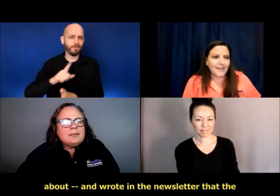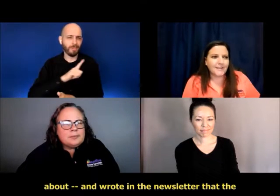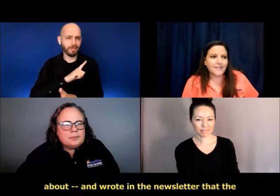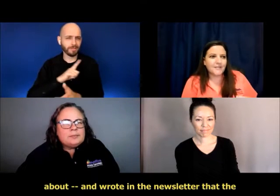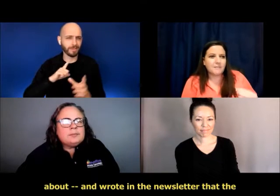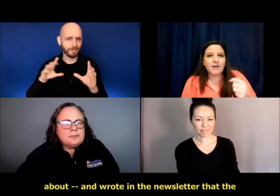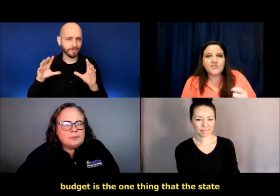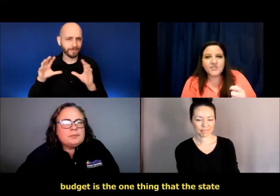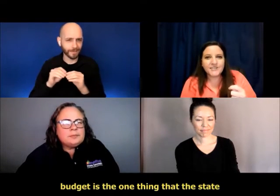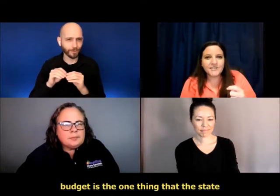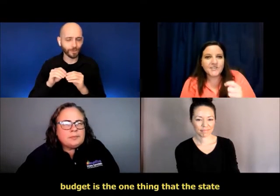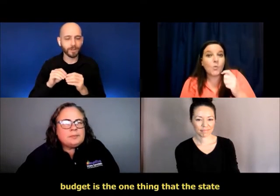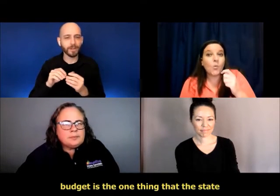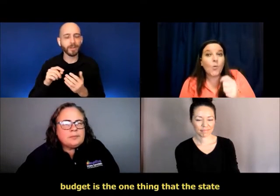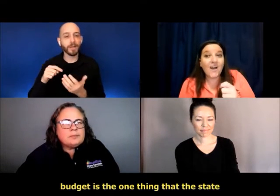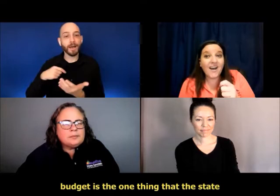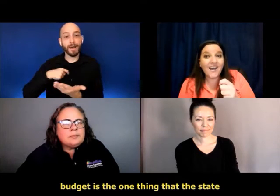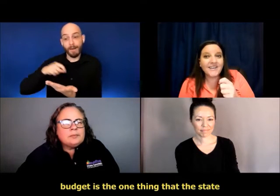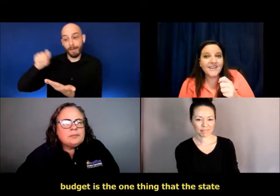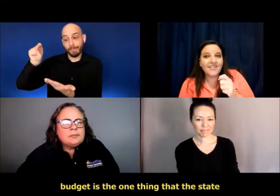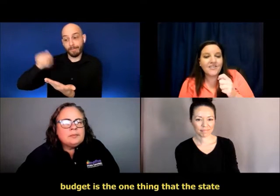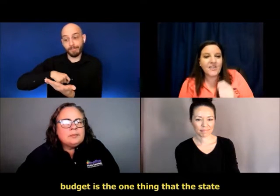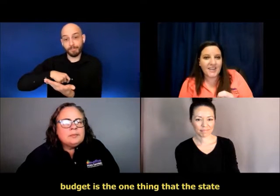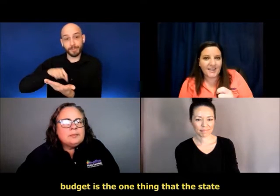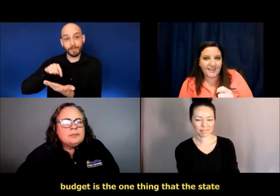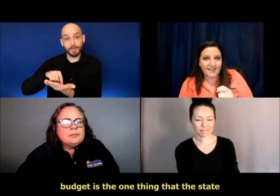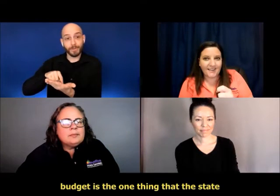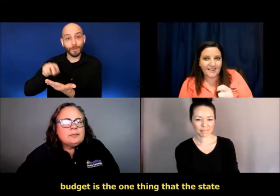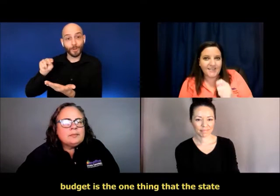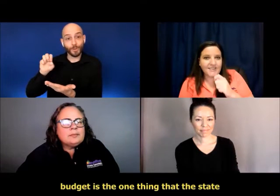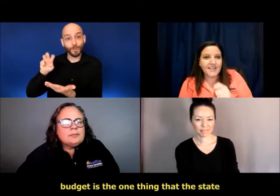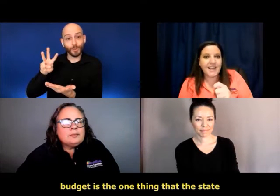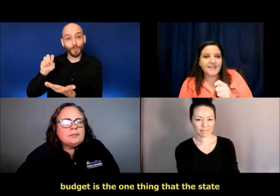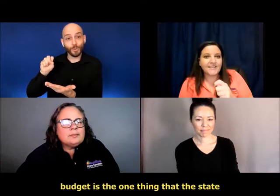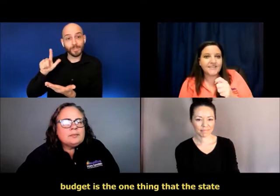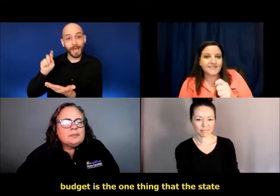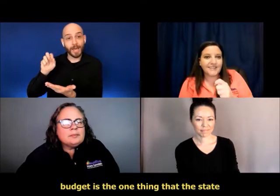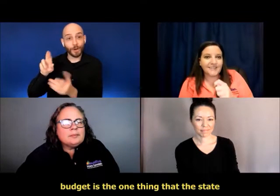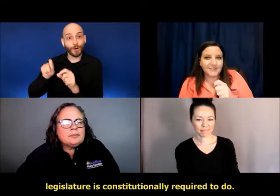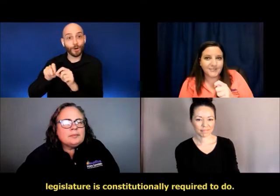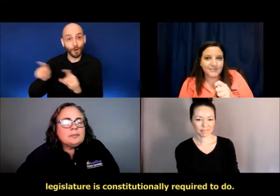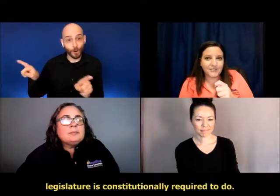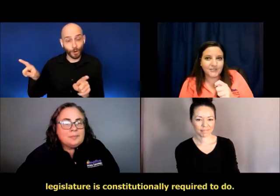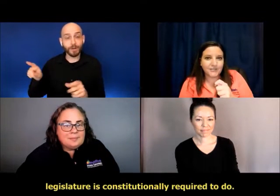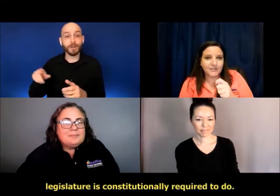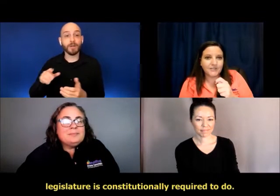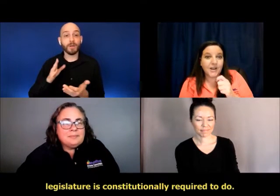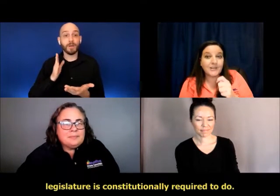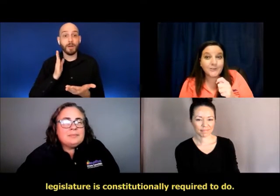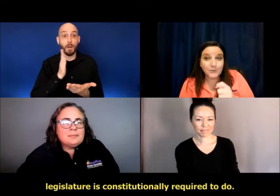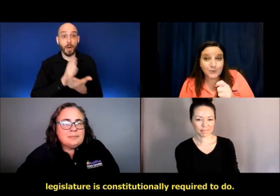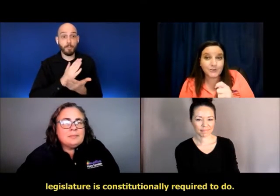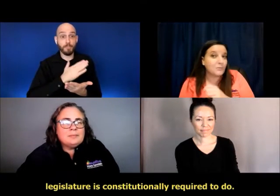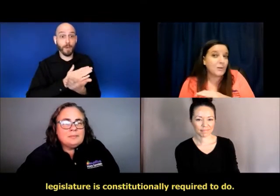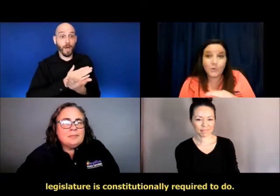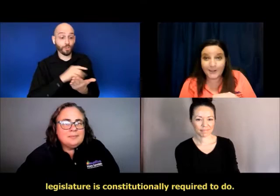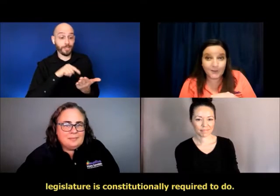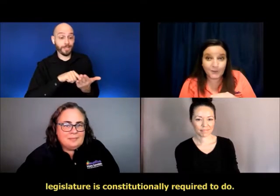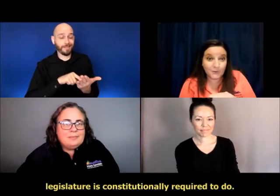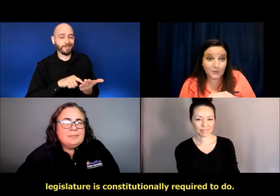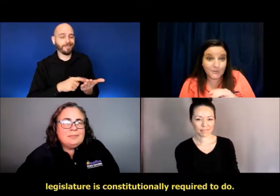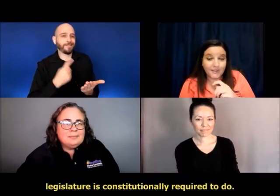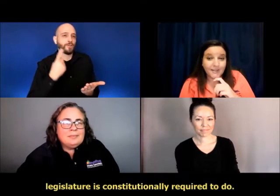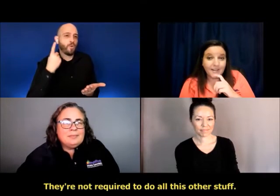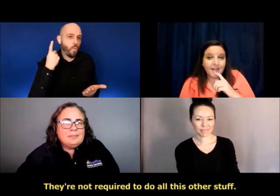that the budget is the one thing that the state legislature is constitutionally